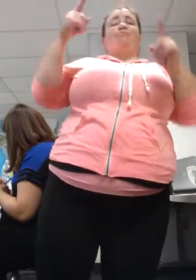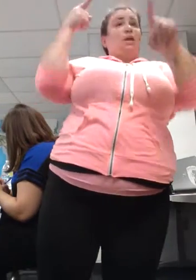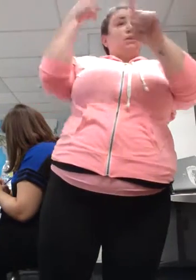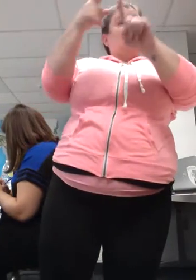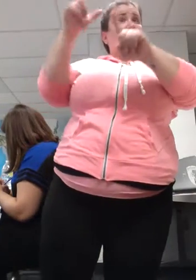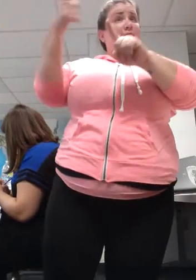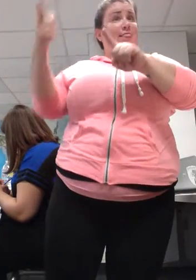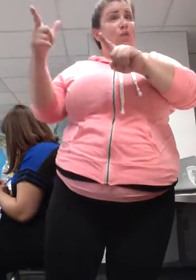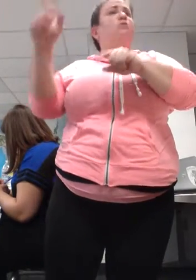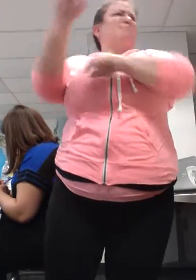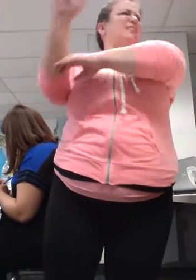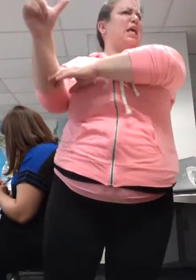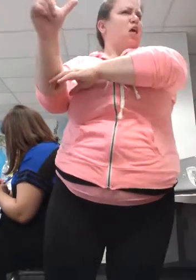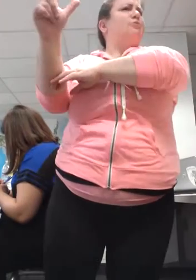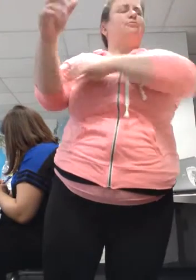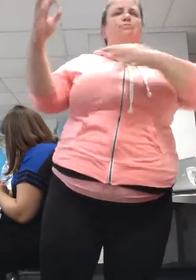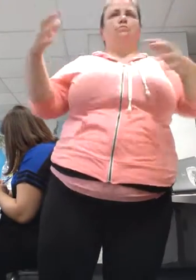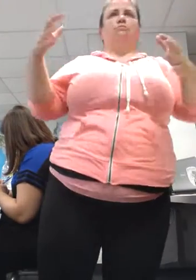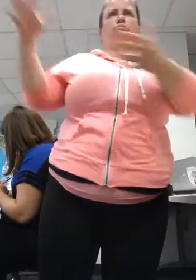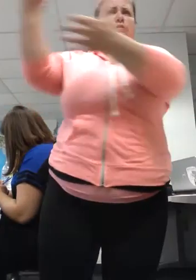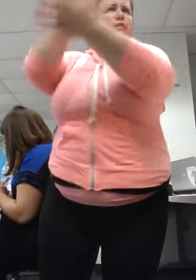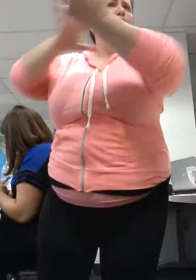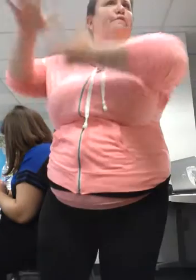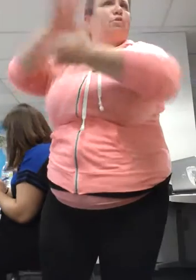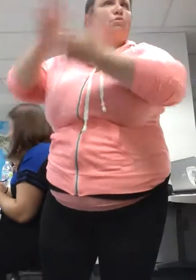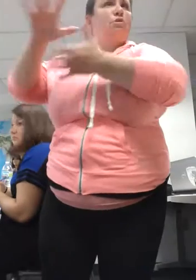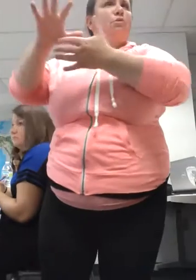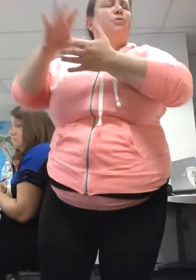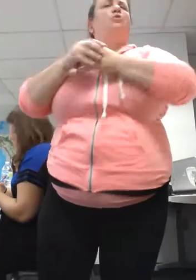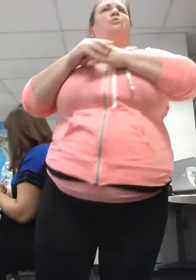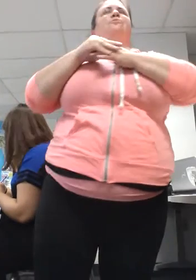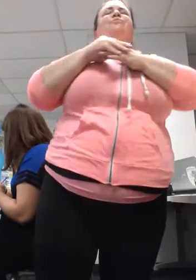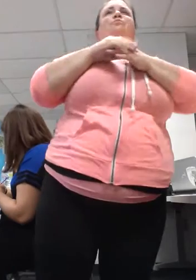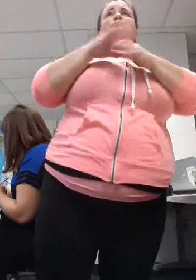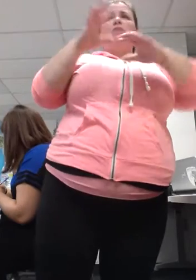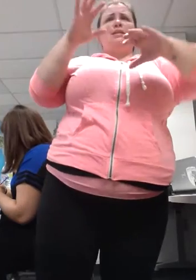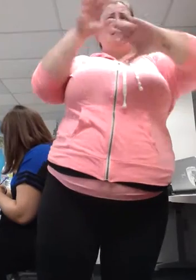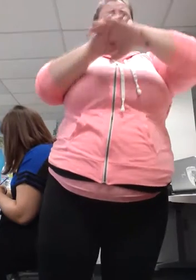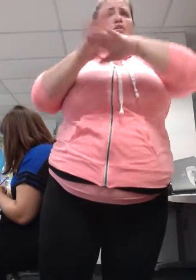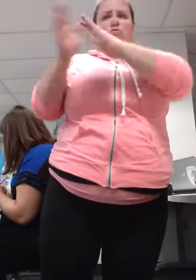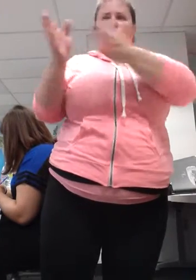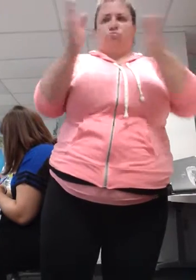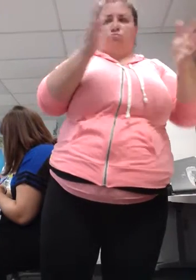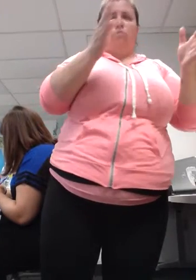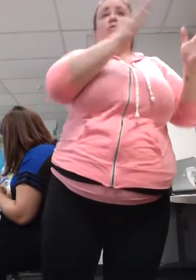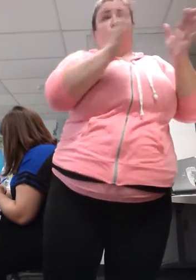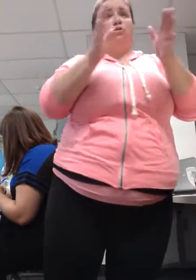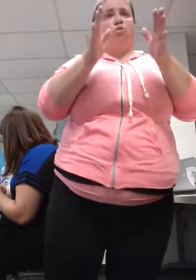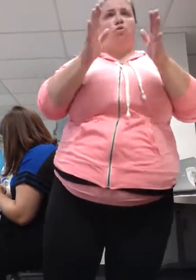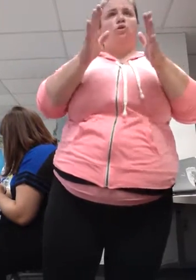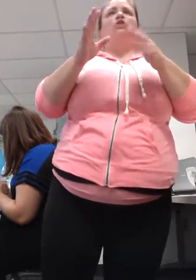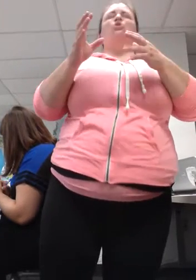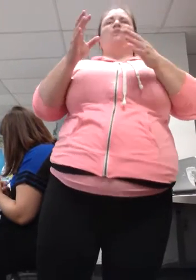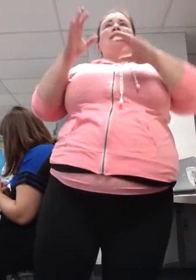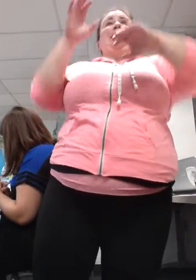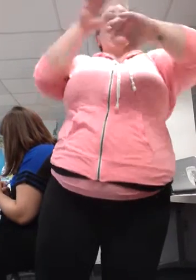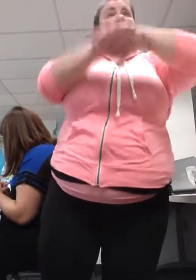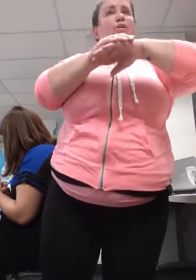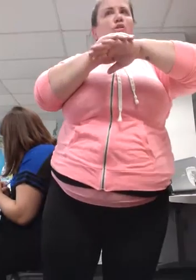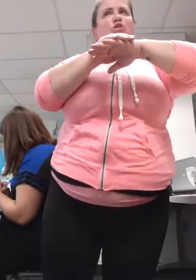It comes out in a very English order. We call that English intrusion. Okay? So you're not letting go of the English and looking for the